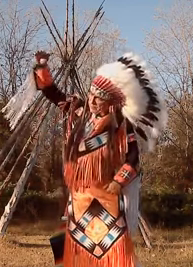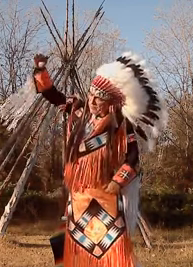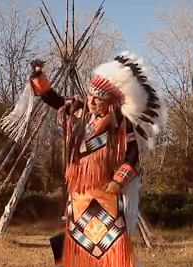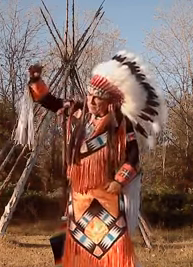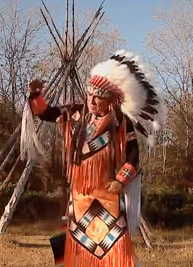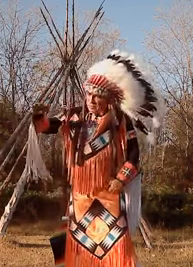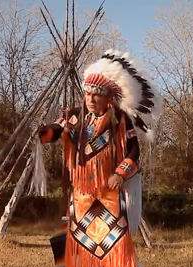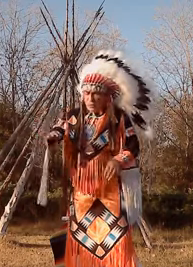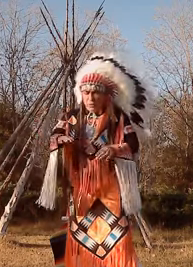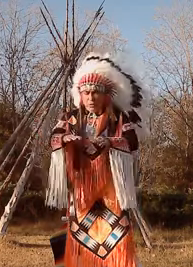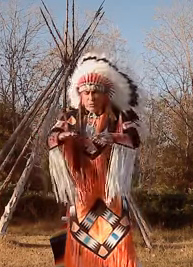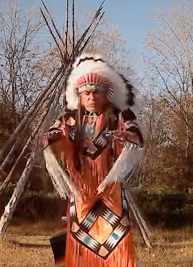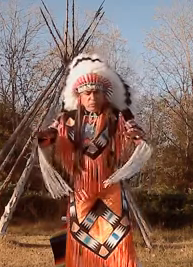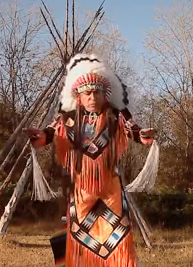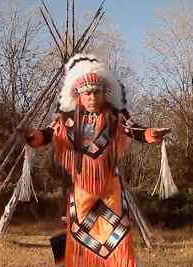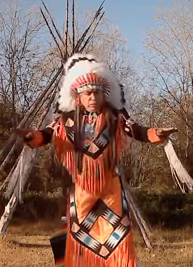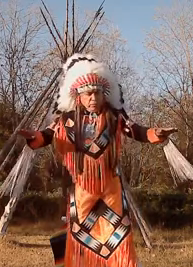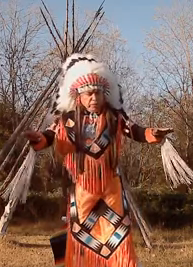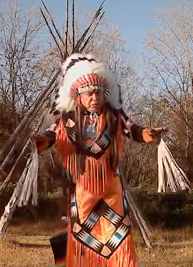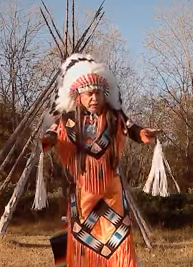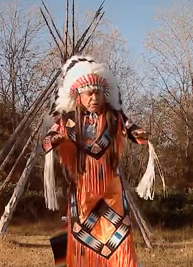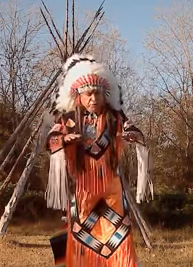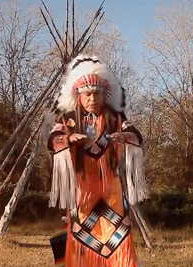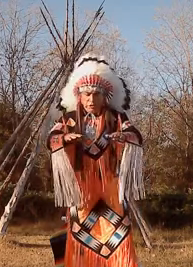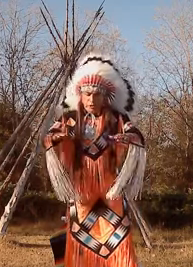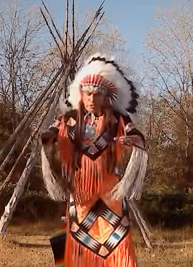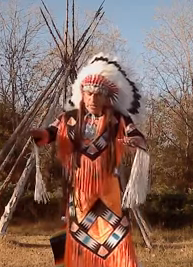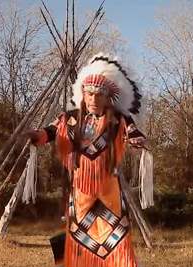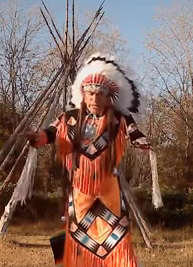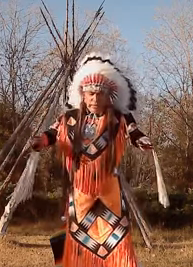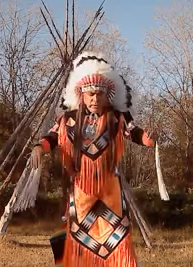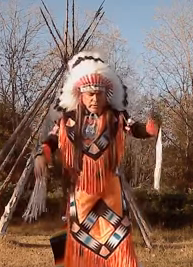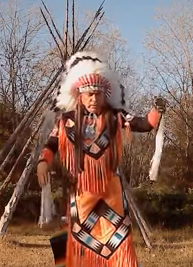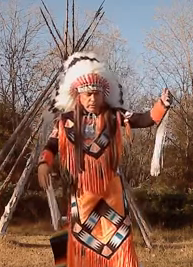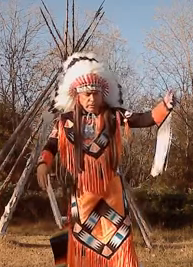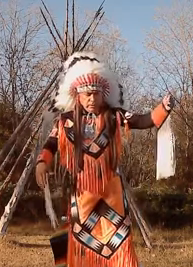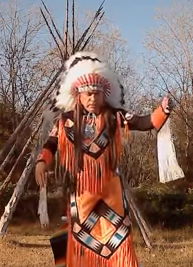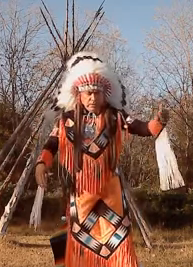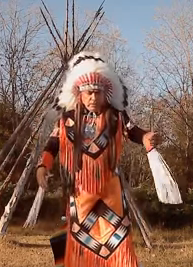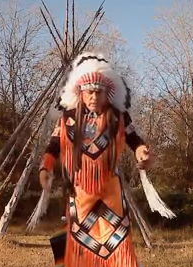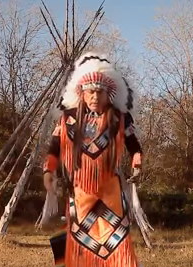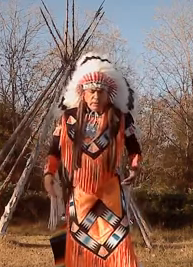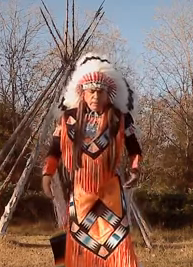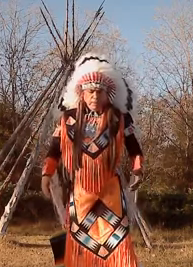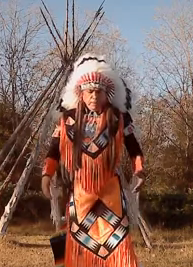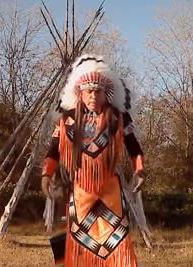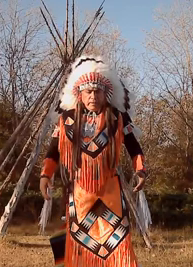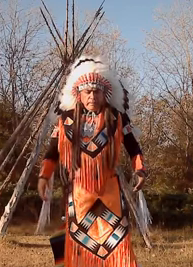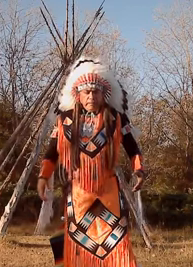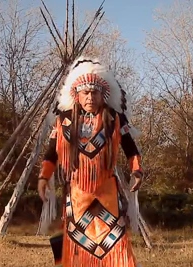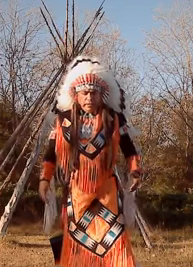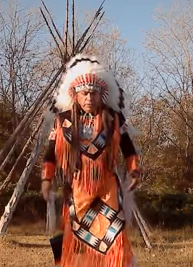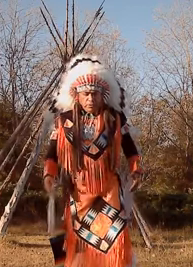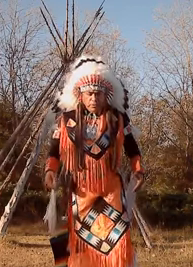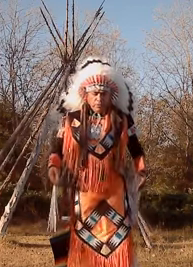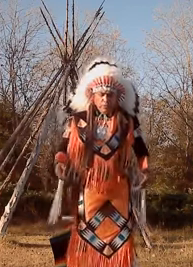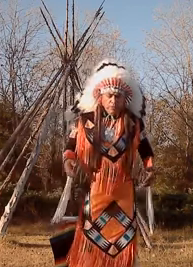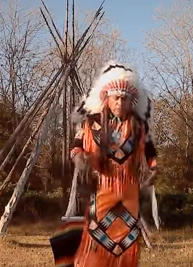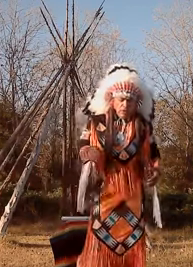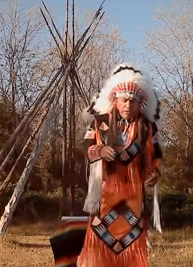you might do the mark for the stature you know the height um and so all